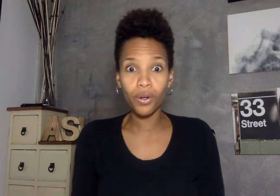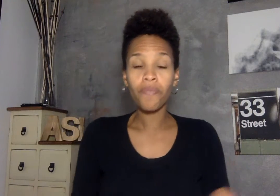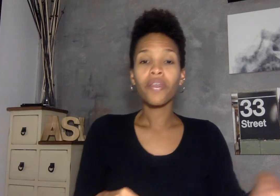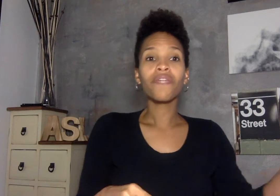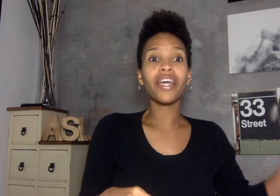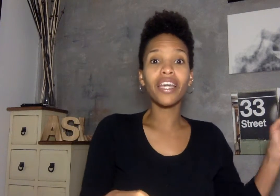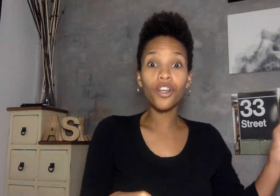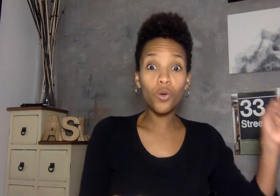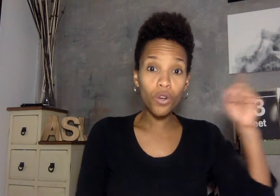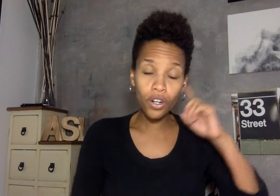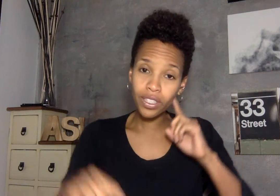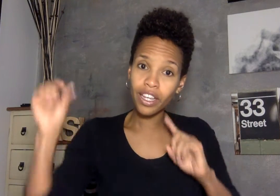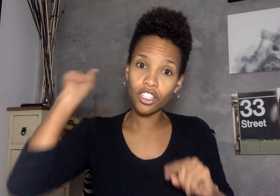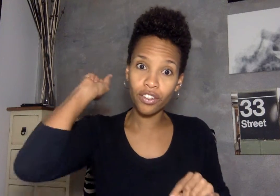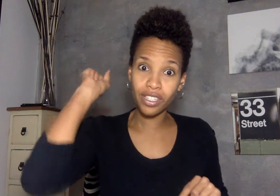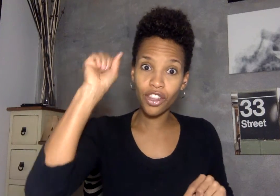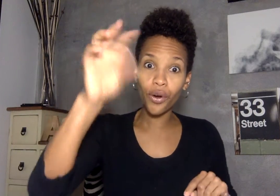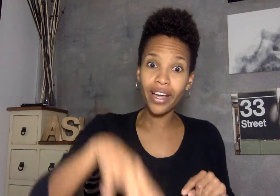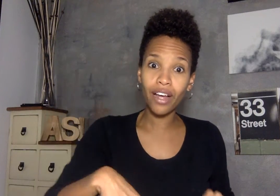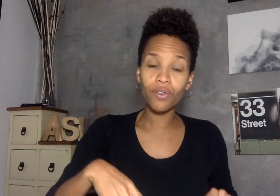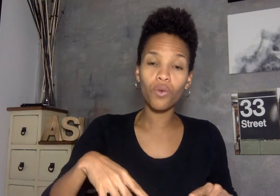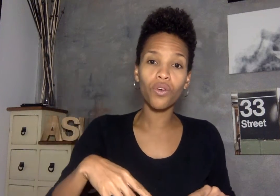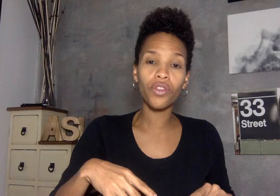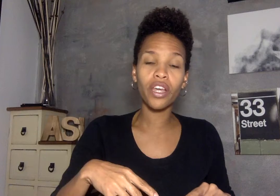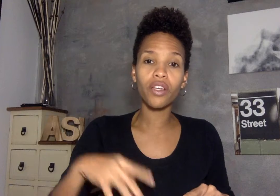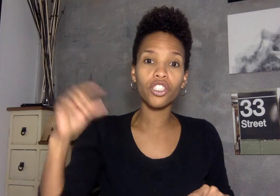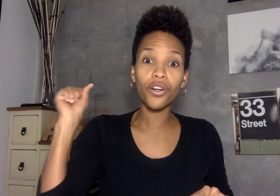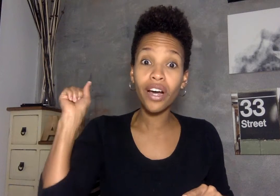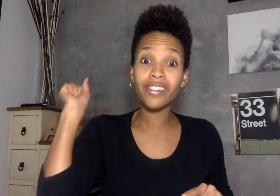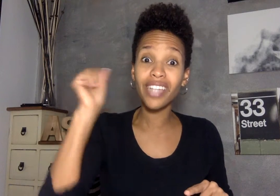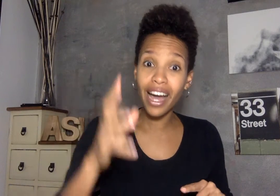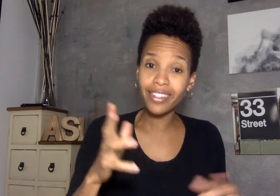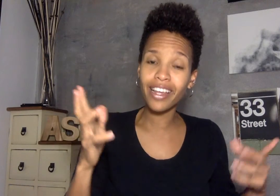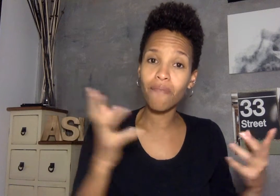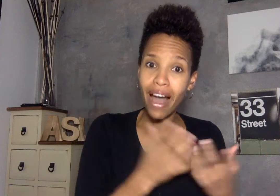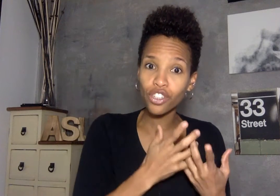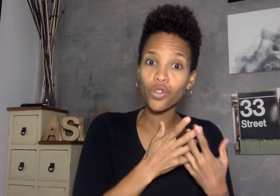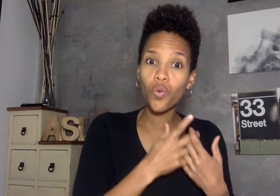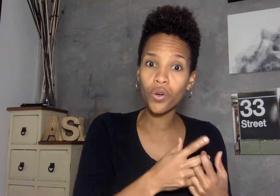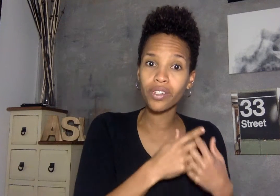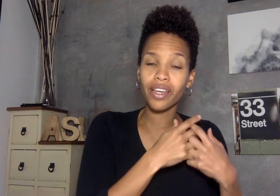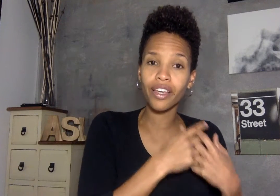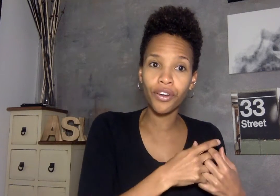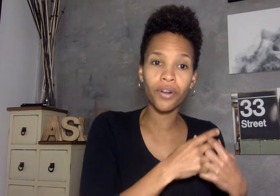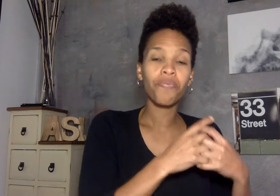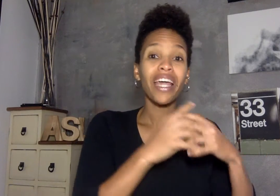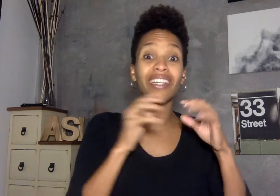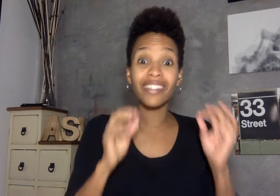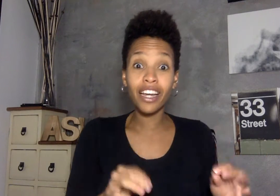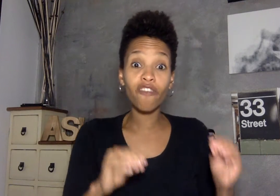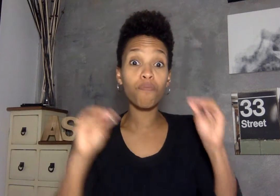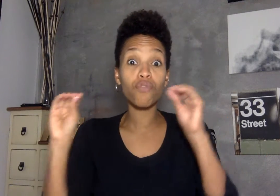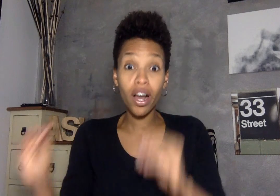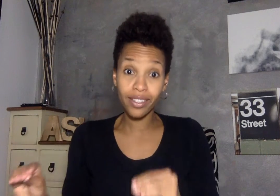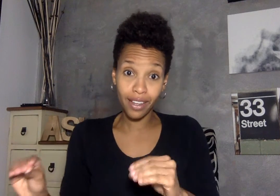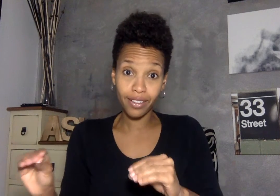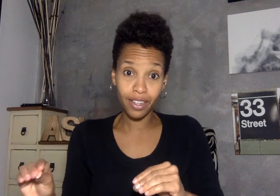they hear words and they start throwing out the starting out signs that match the words they hear instead of processing